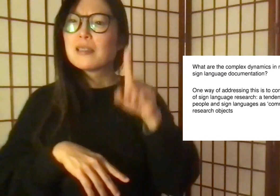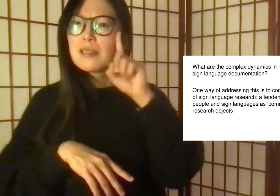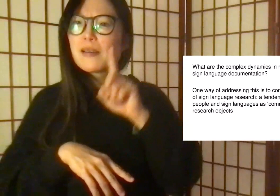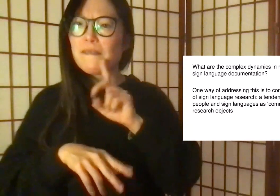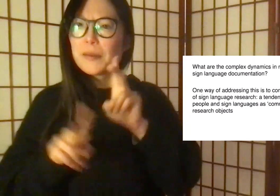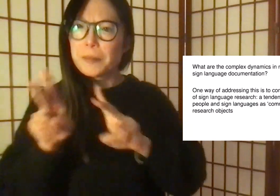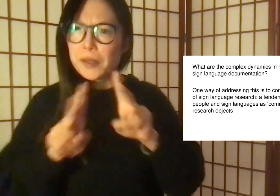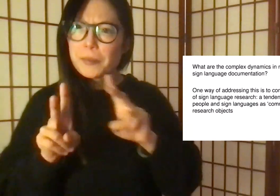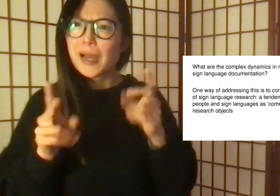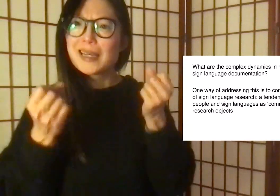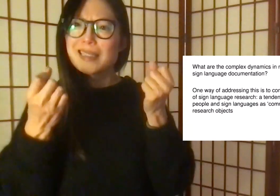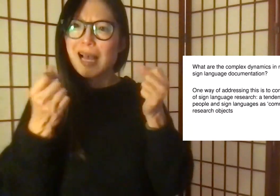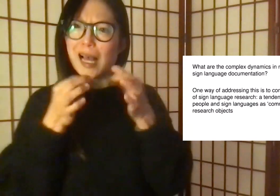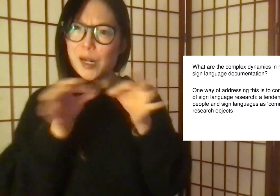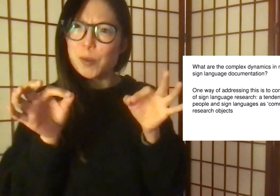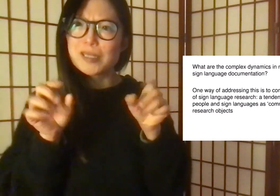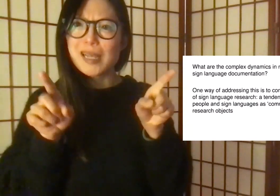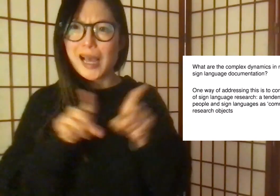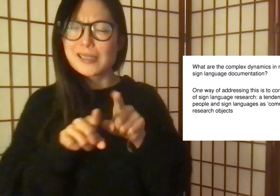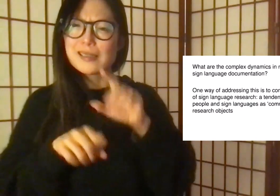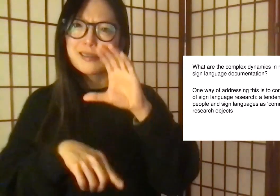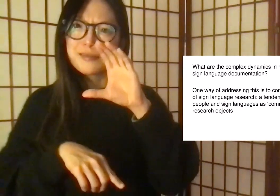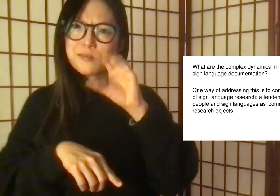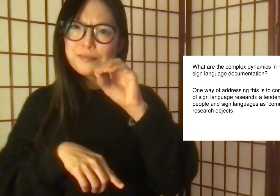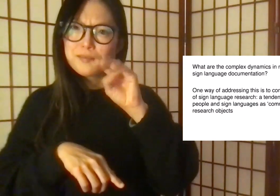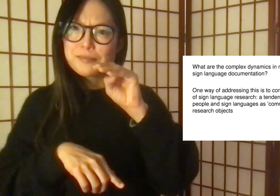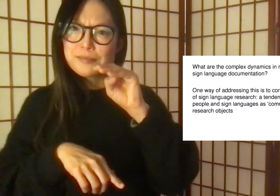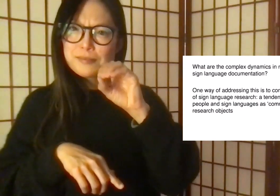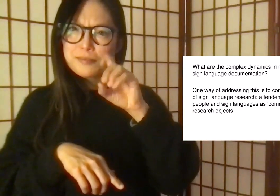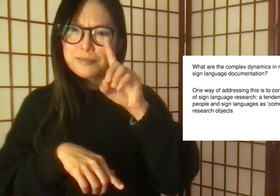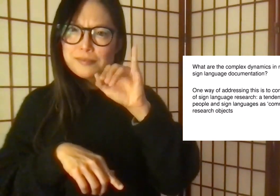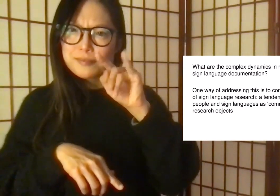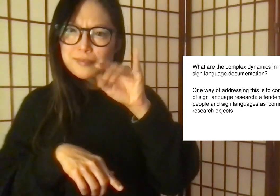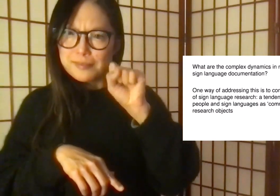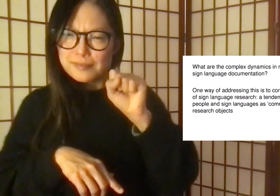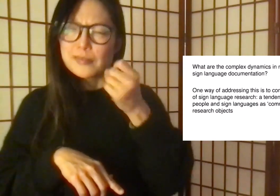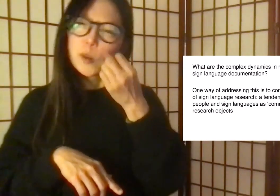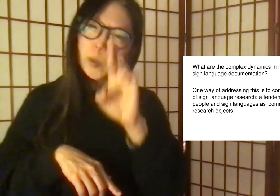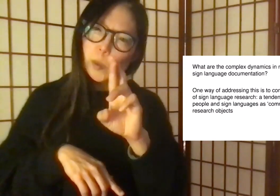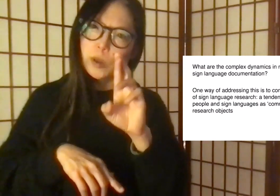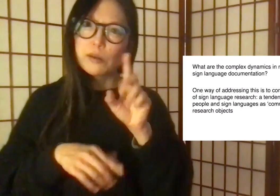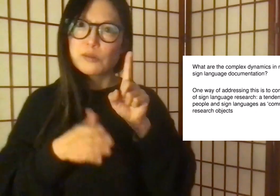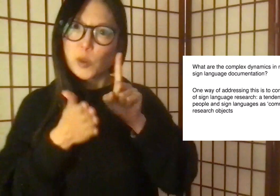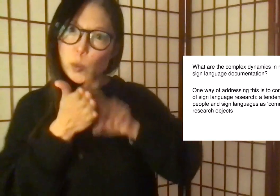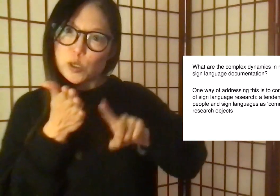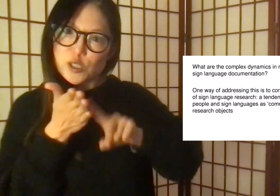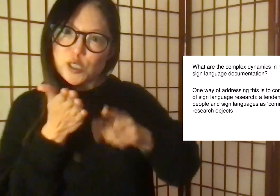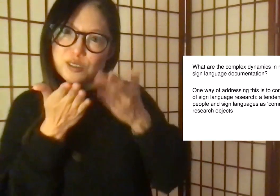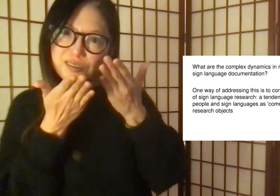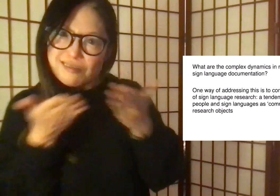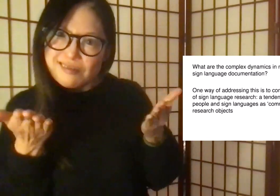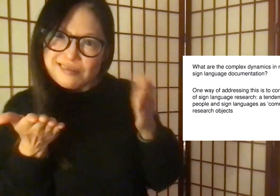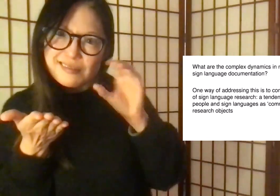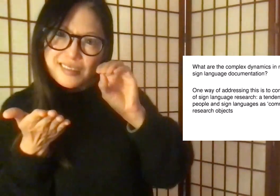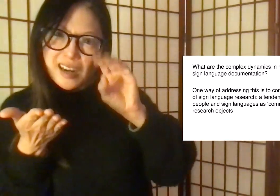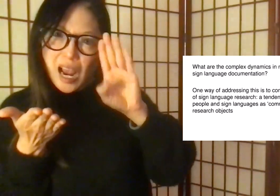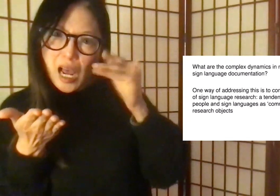There's been a tendency to view deaf people and sign languages as commodities